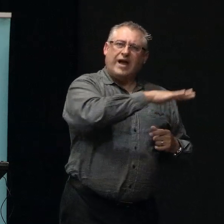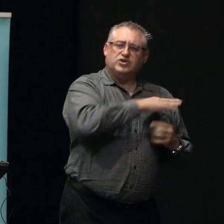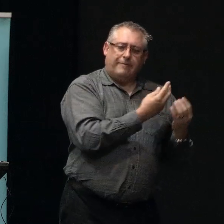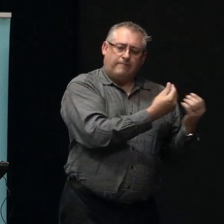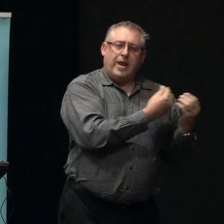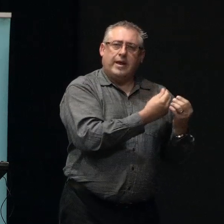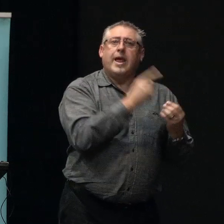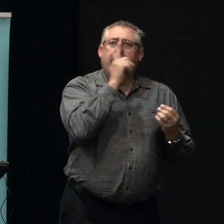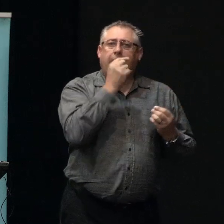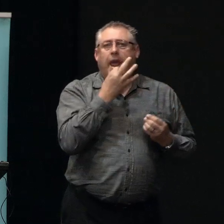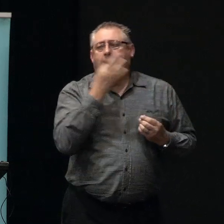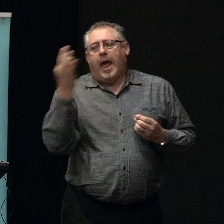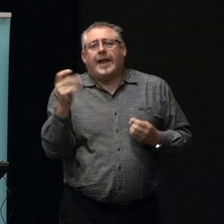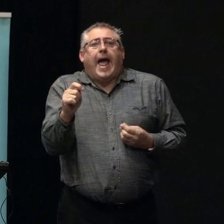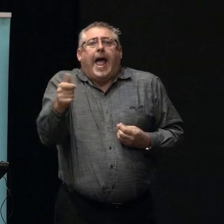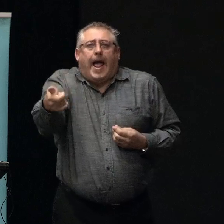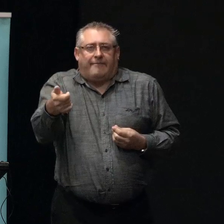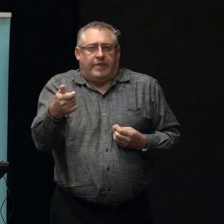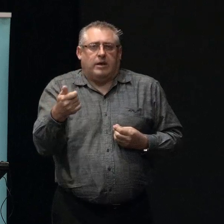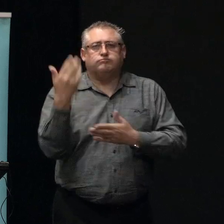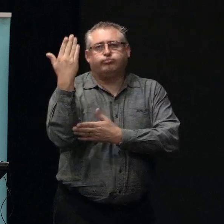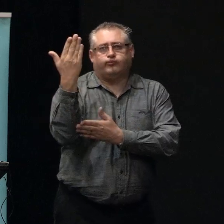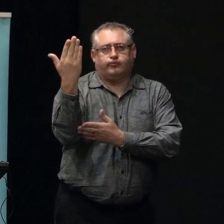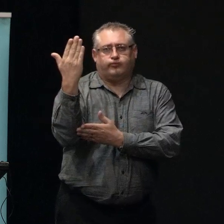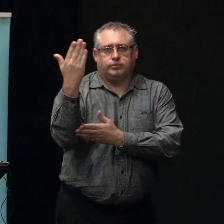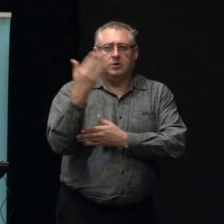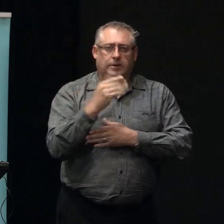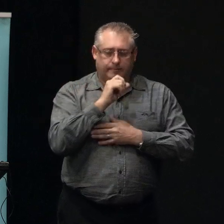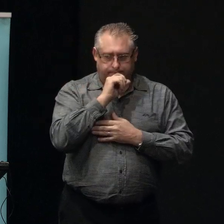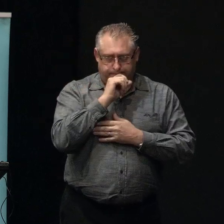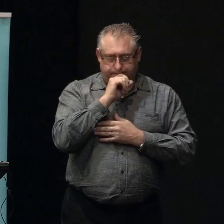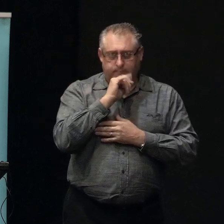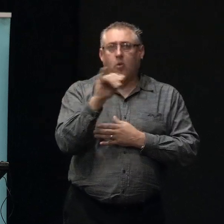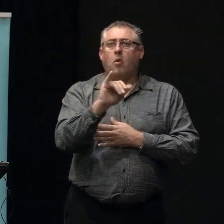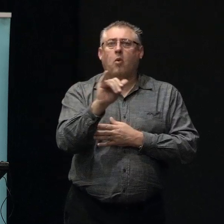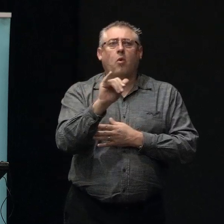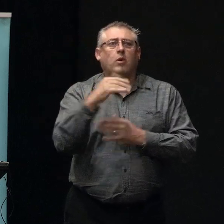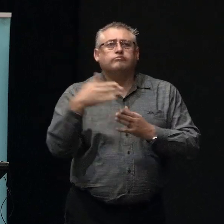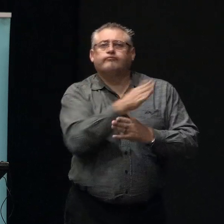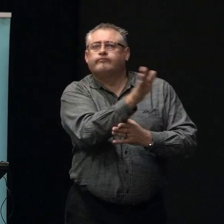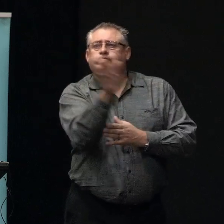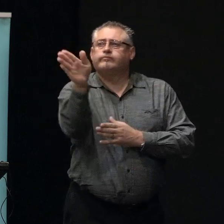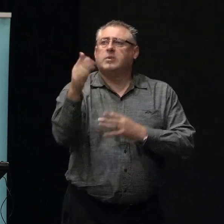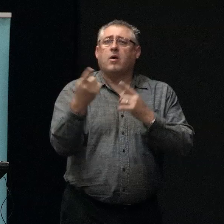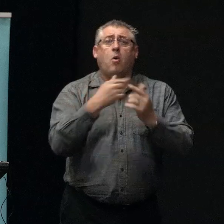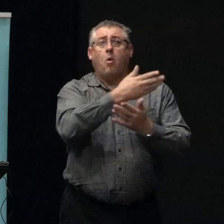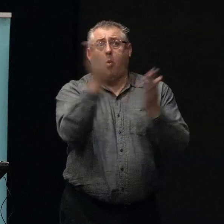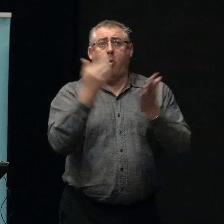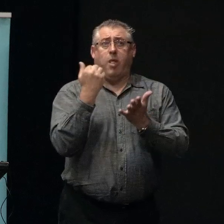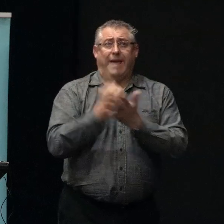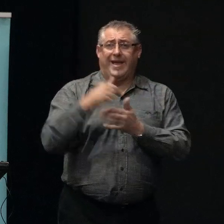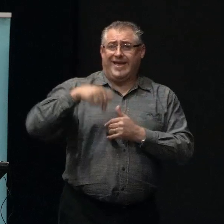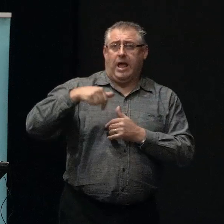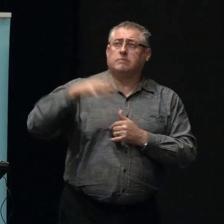an opportunity to ask them after this seminar or go along to one of the booths. All of the banks are here, represented